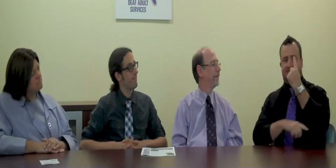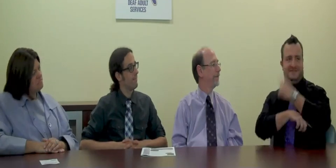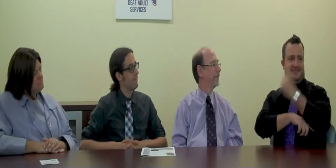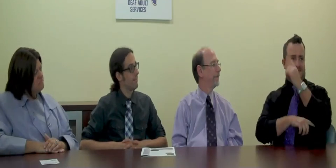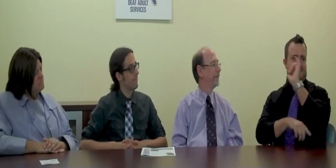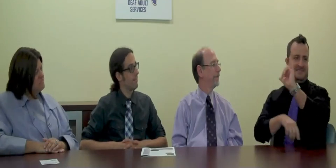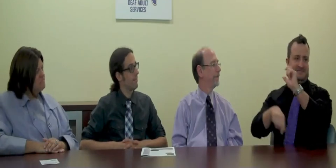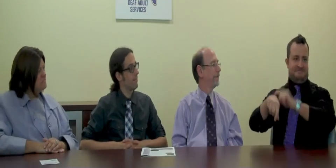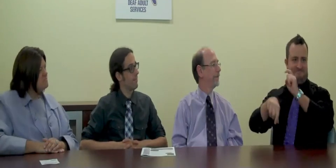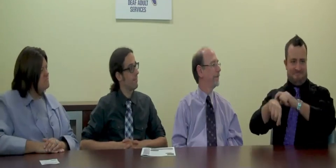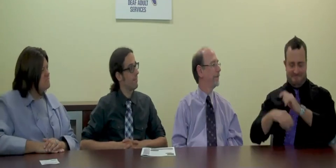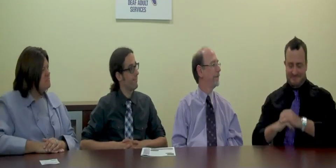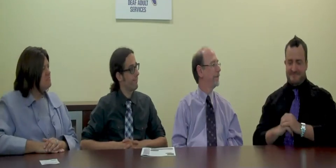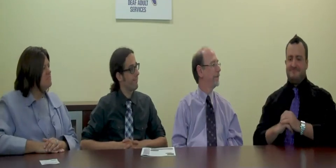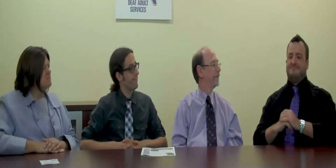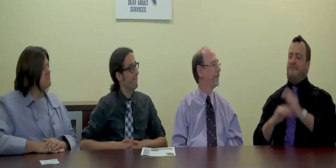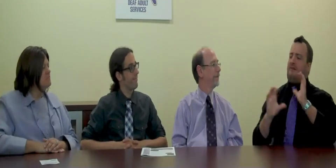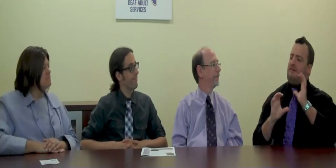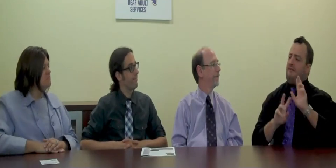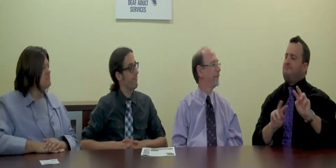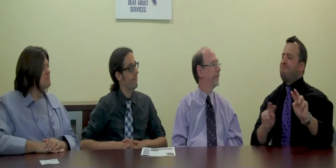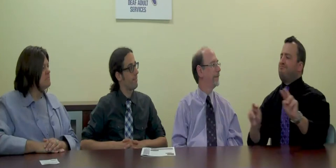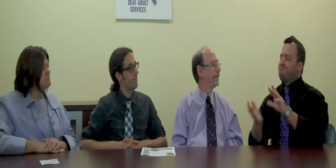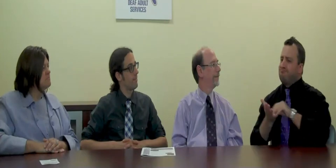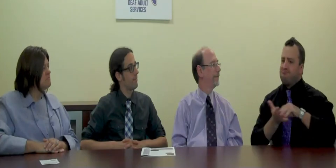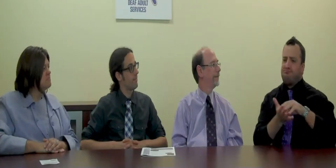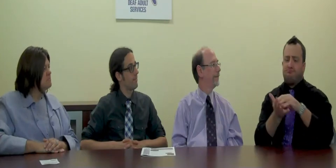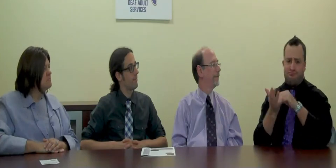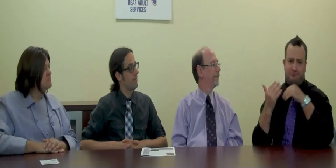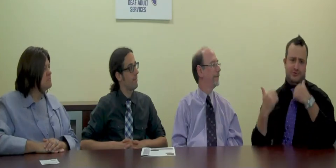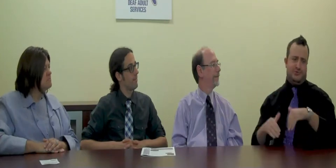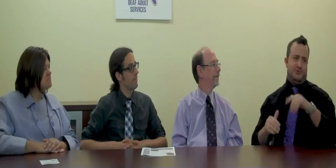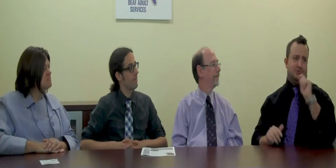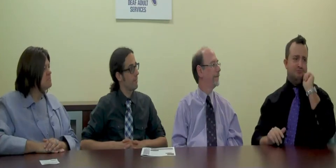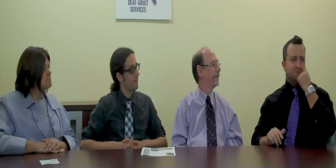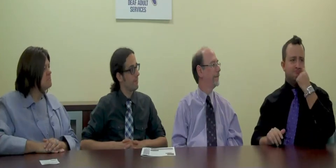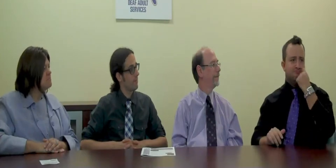It was a beautiful Buffalo day outside to explore and learn more about the city.